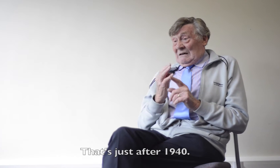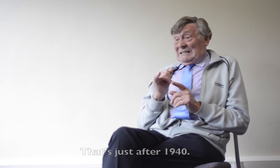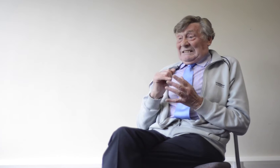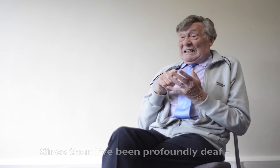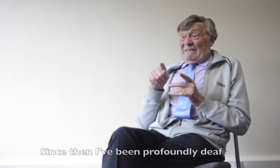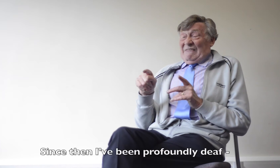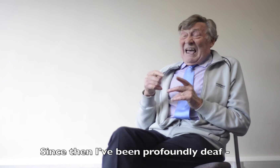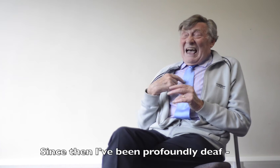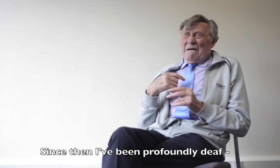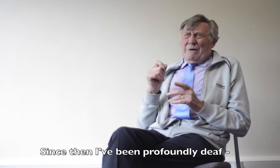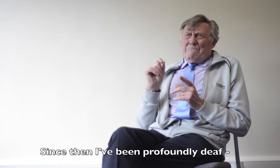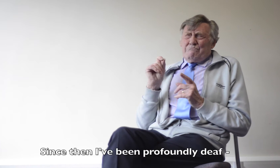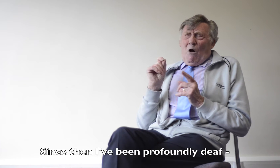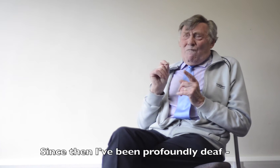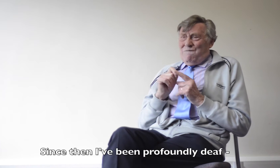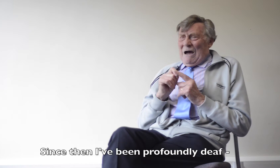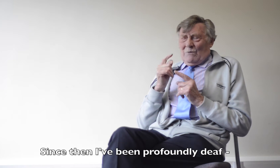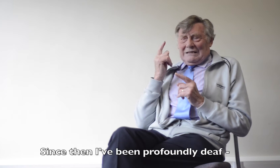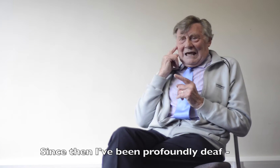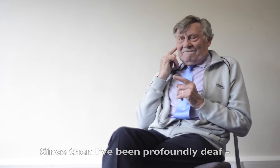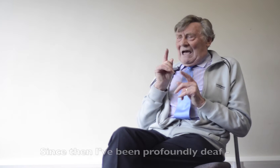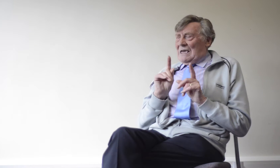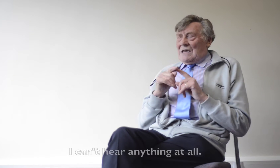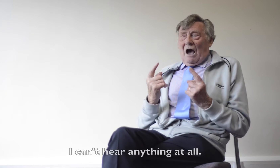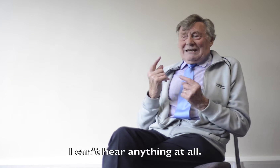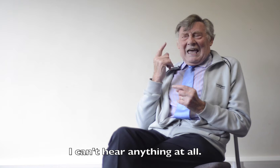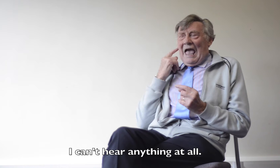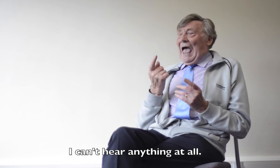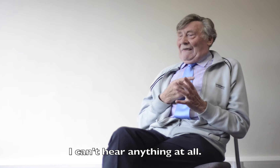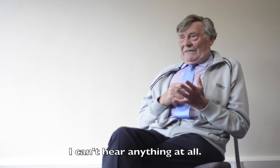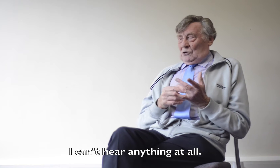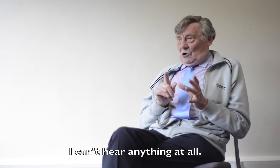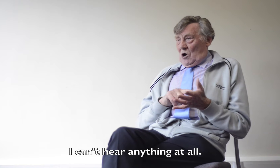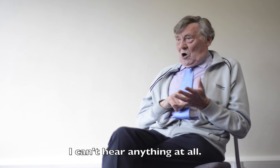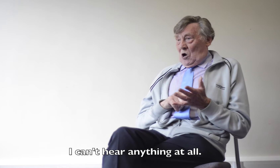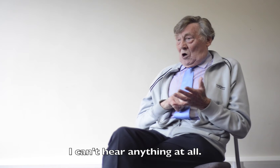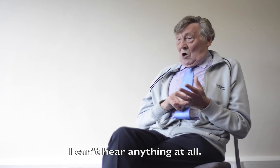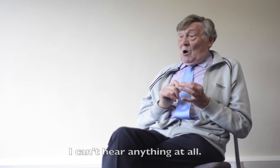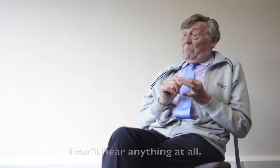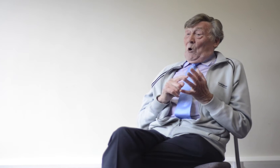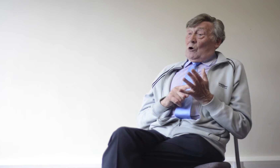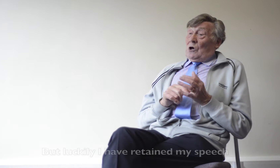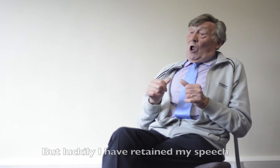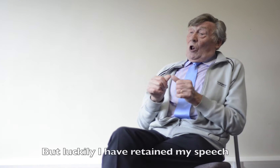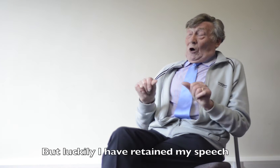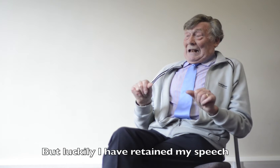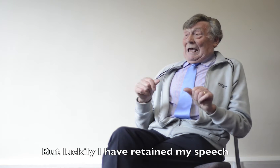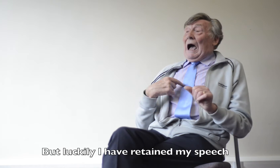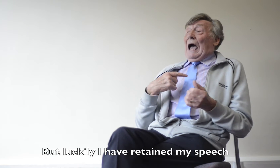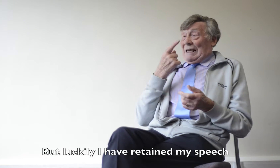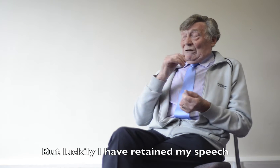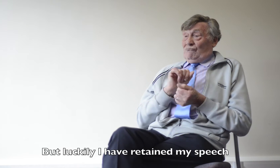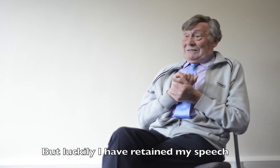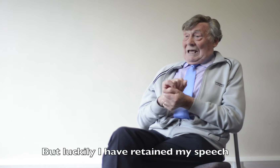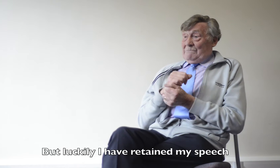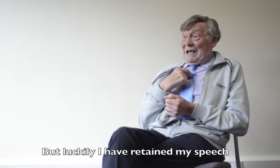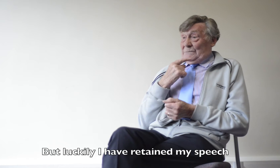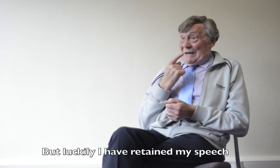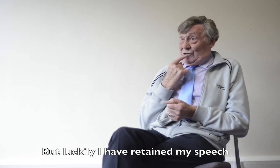Since then, I've been profoundly deaf. I can't hear anything at all. But luckily, I can retain my speech.